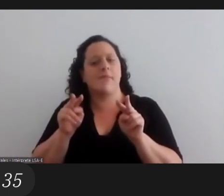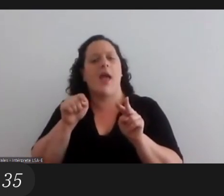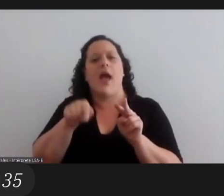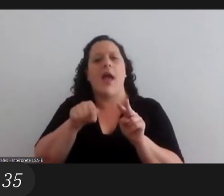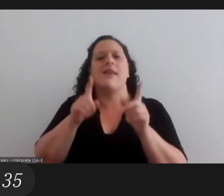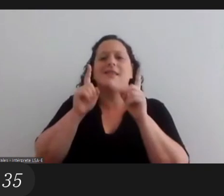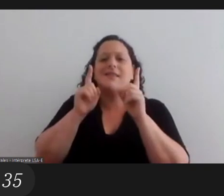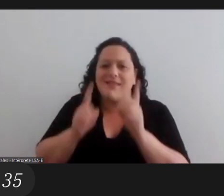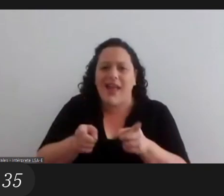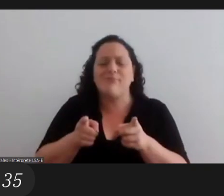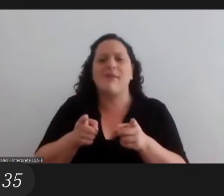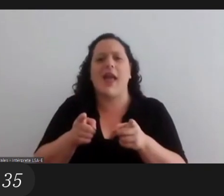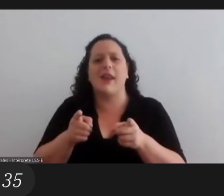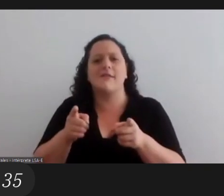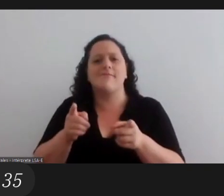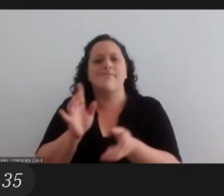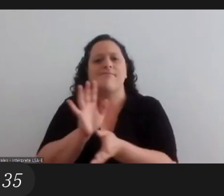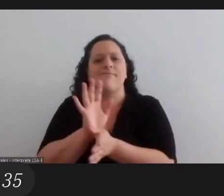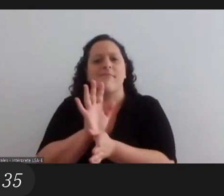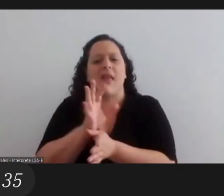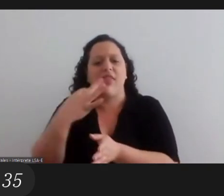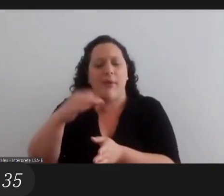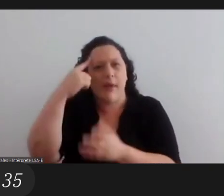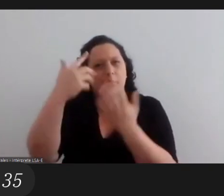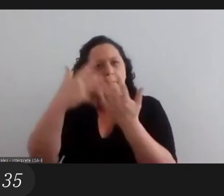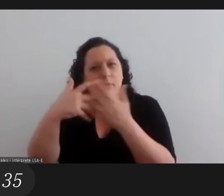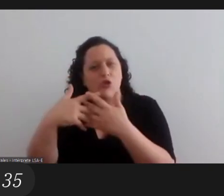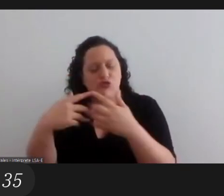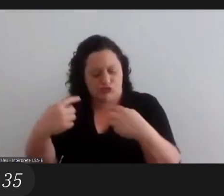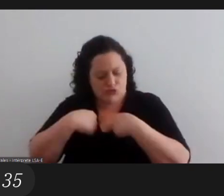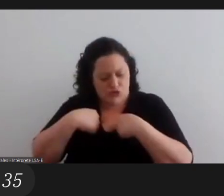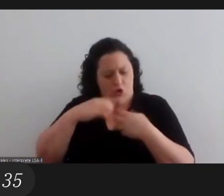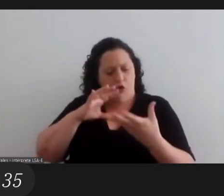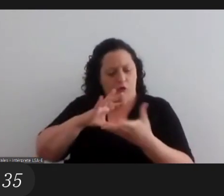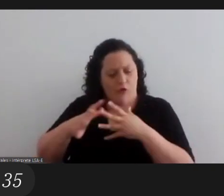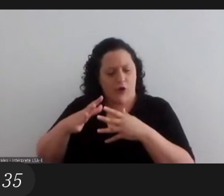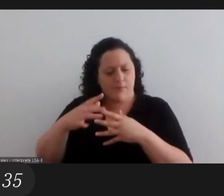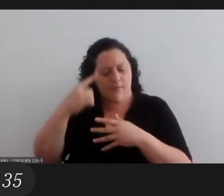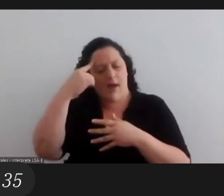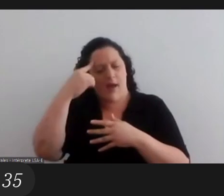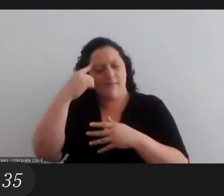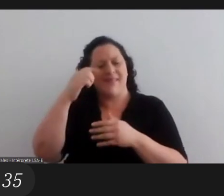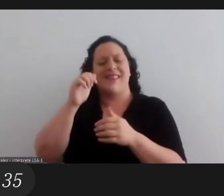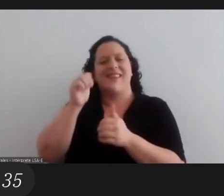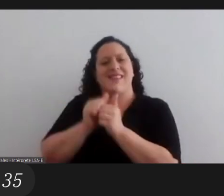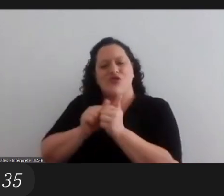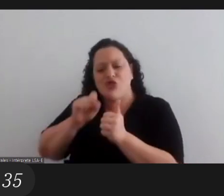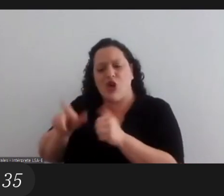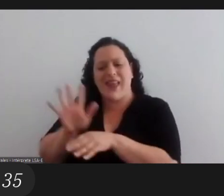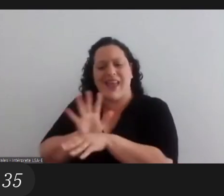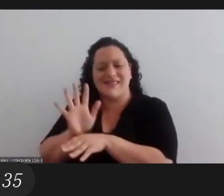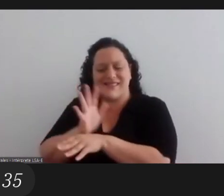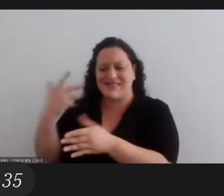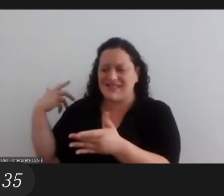uh the way we read the story of cinema and the way we value